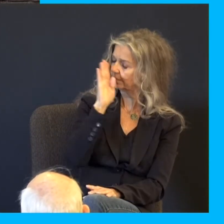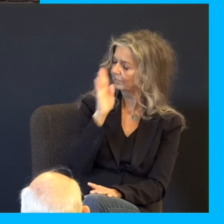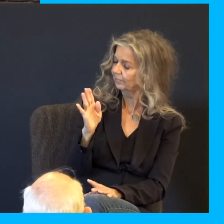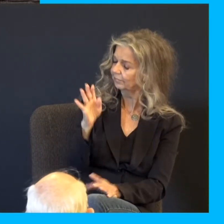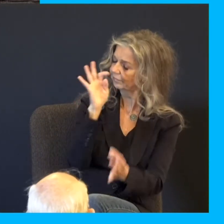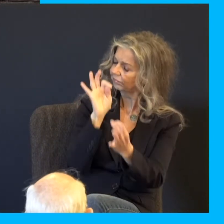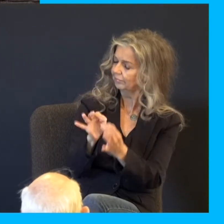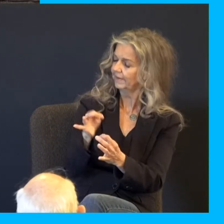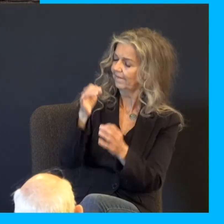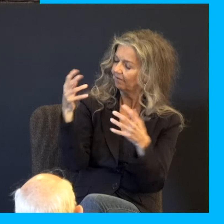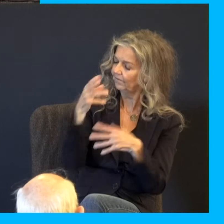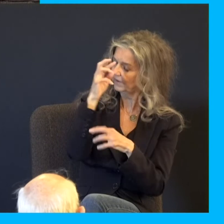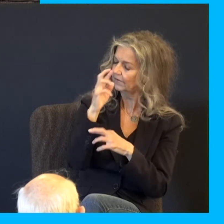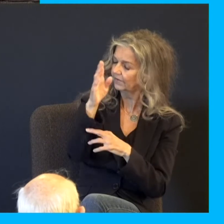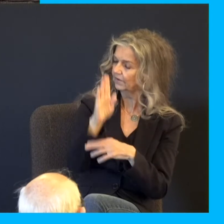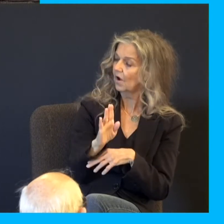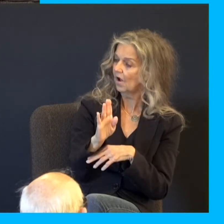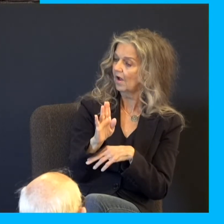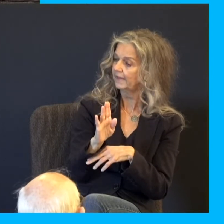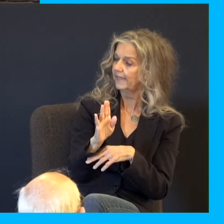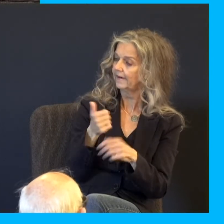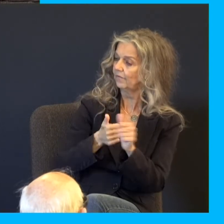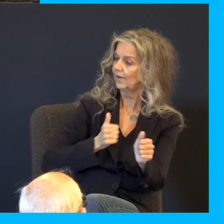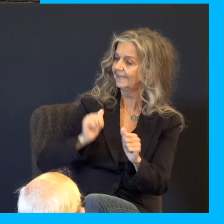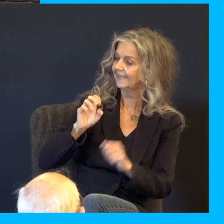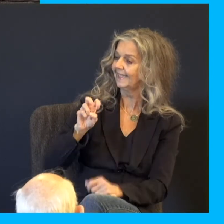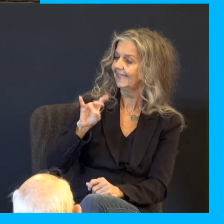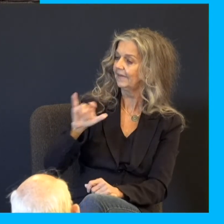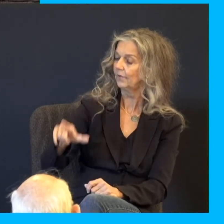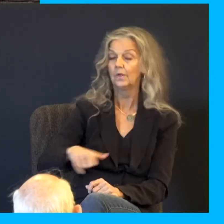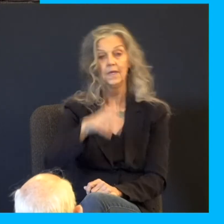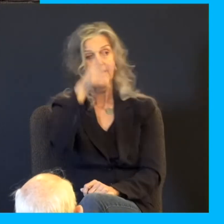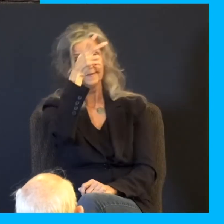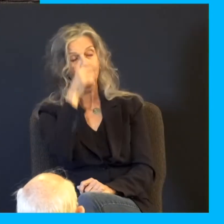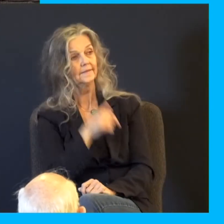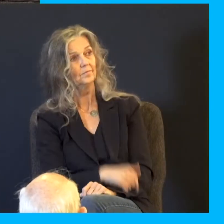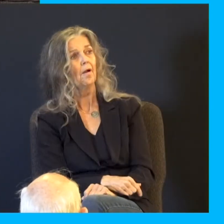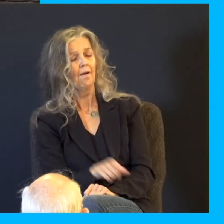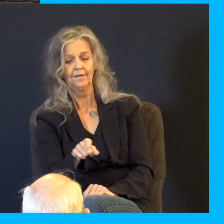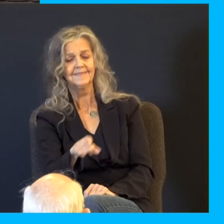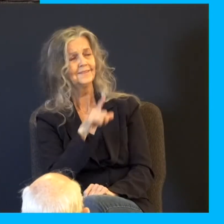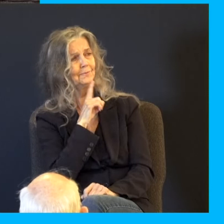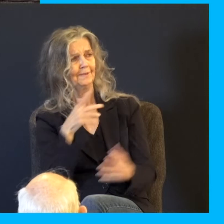God and escheweth or departs away from evil? And Satan answered the Lord and said, doth Job fear God for naught?